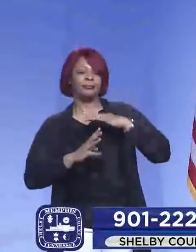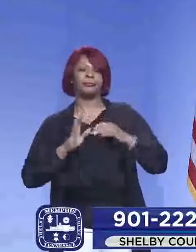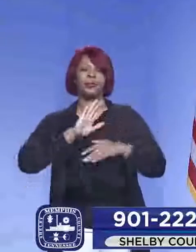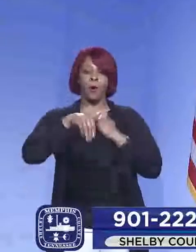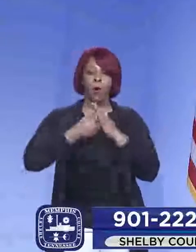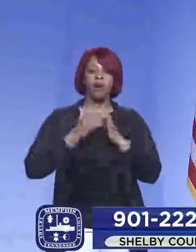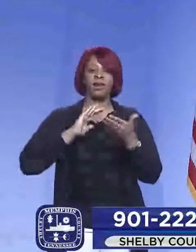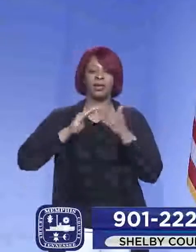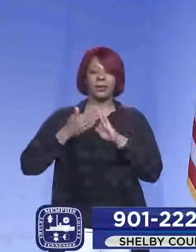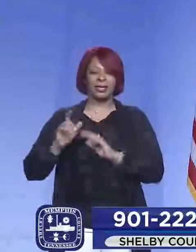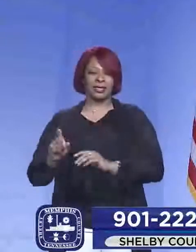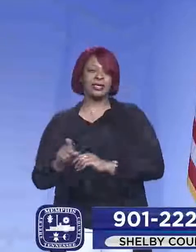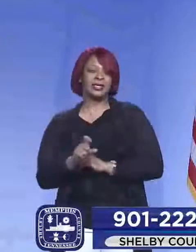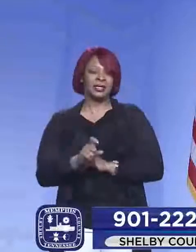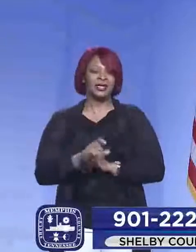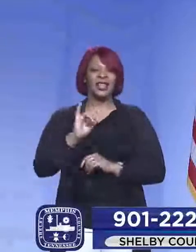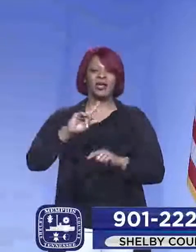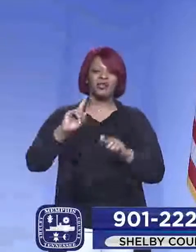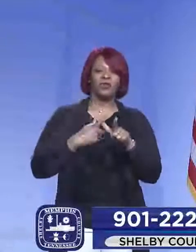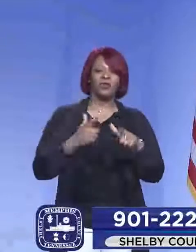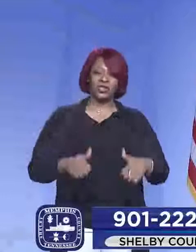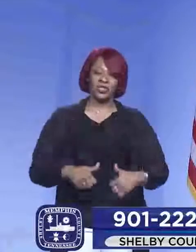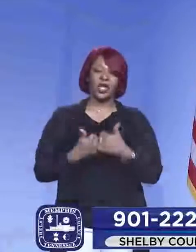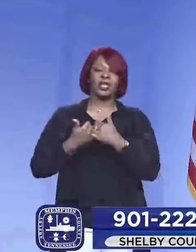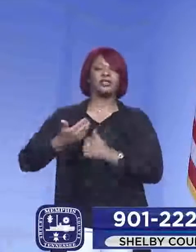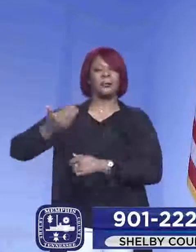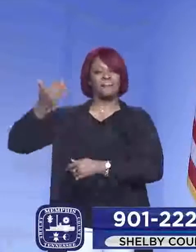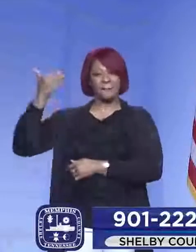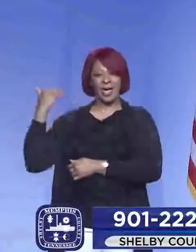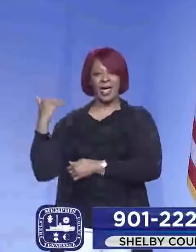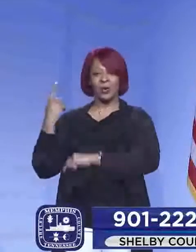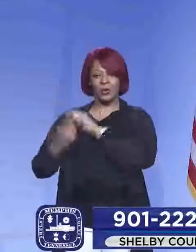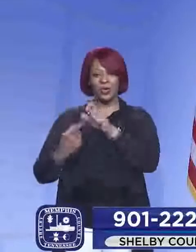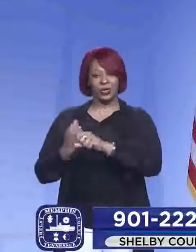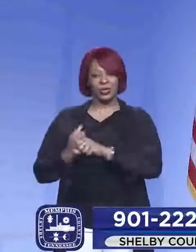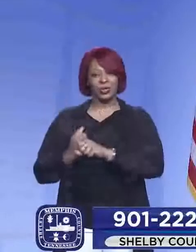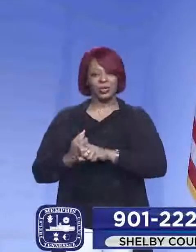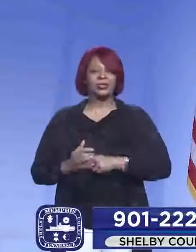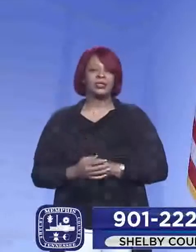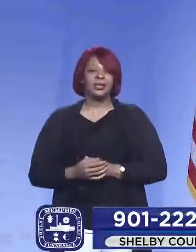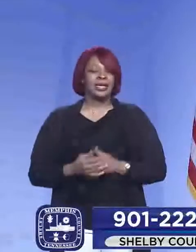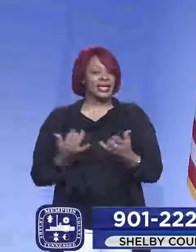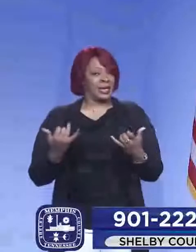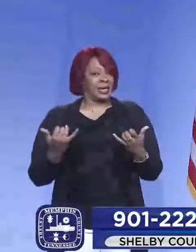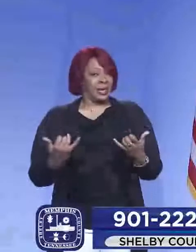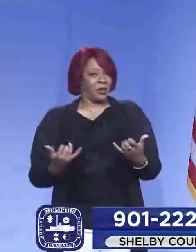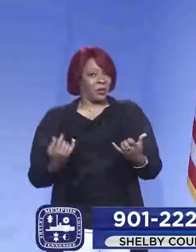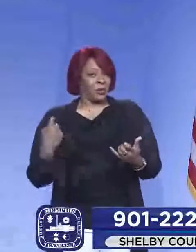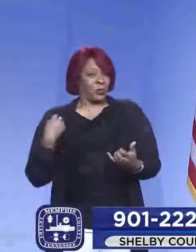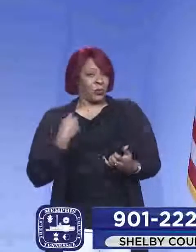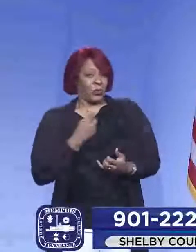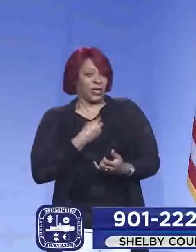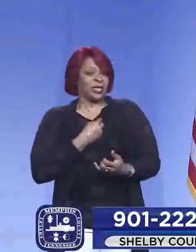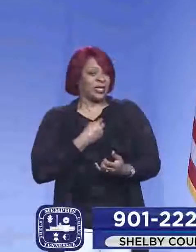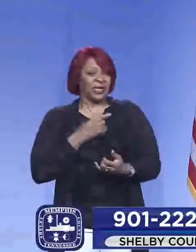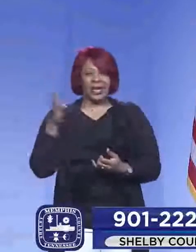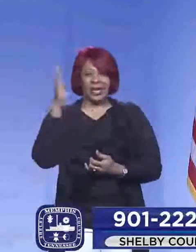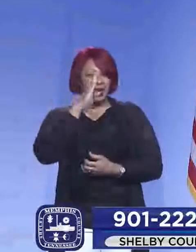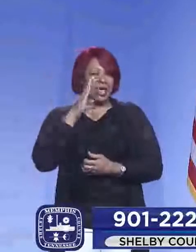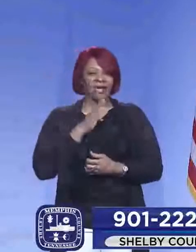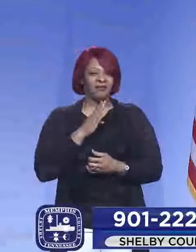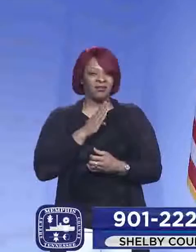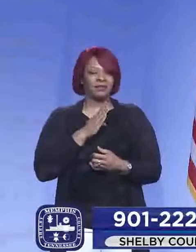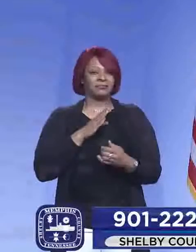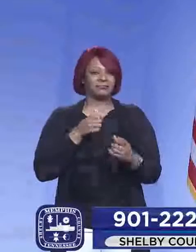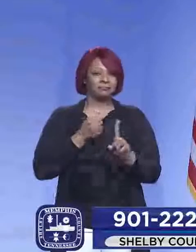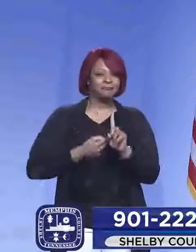communities. So that was some of our first challenges back a year ago. And we also had never been confronted